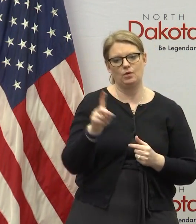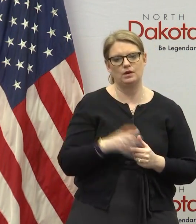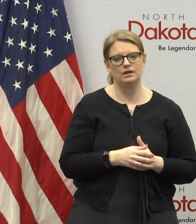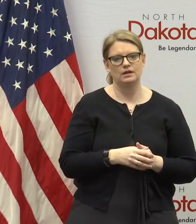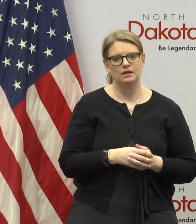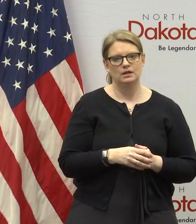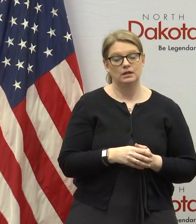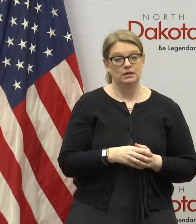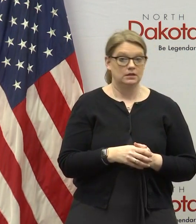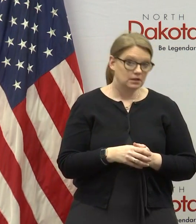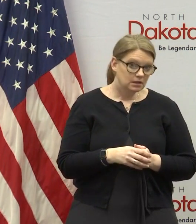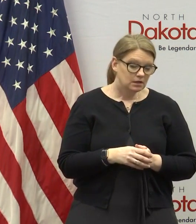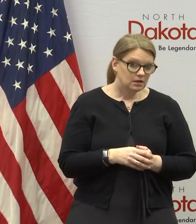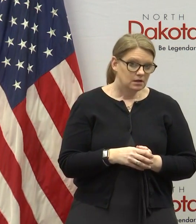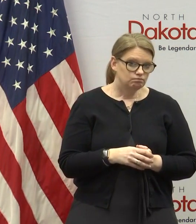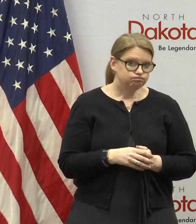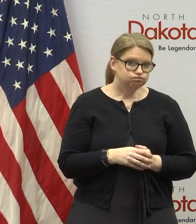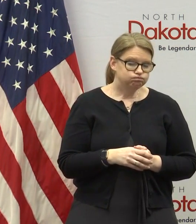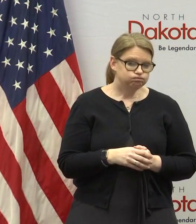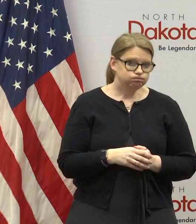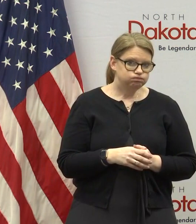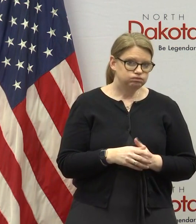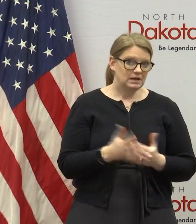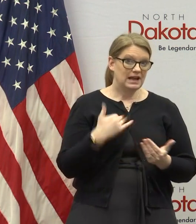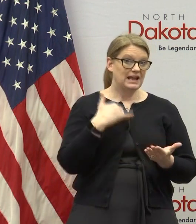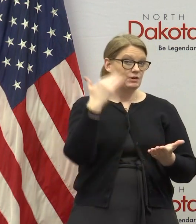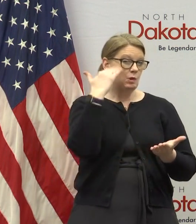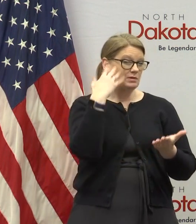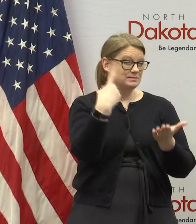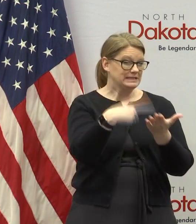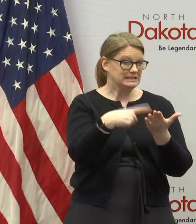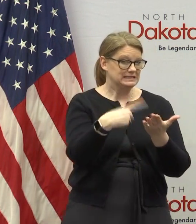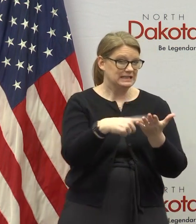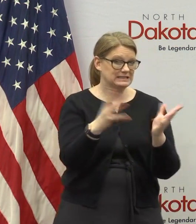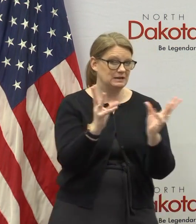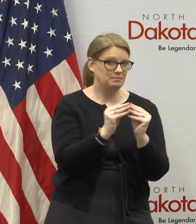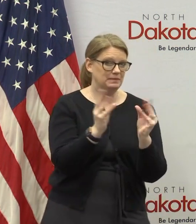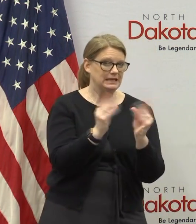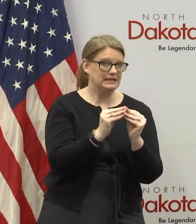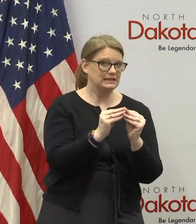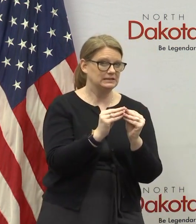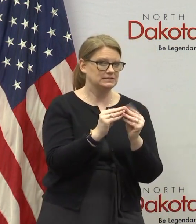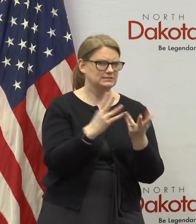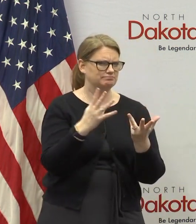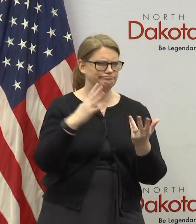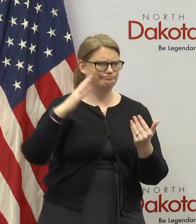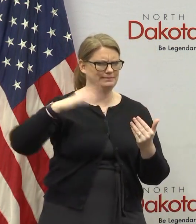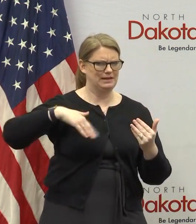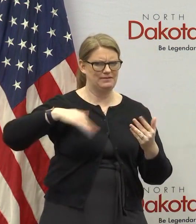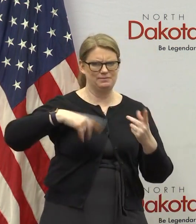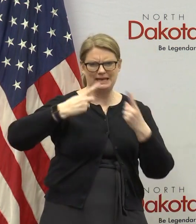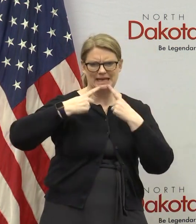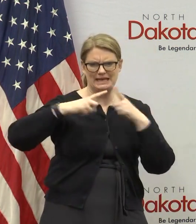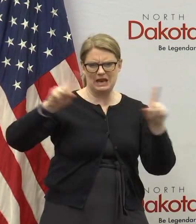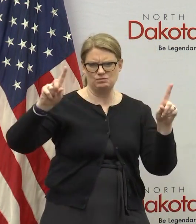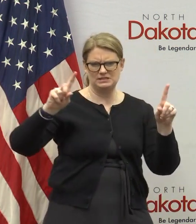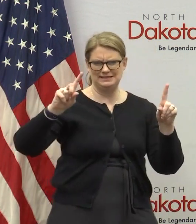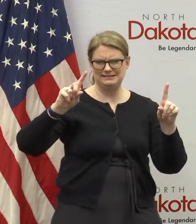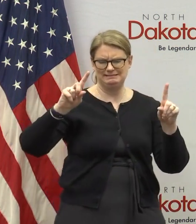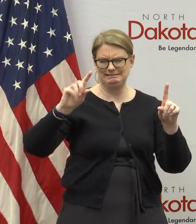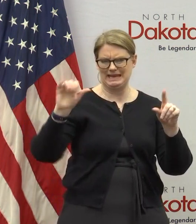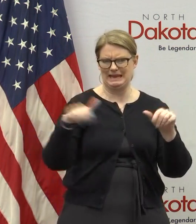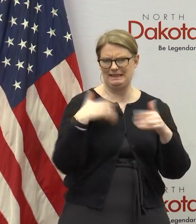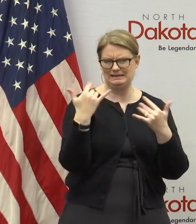i would say i know that that's uh been discussed in meetings that i've been in i don't think we were announcing anything today i think i might have said yesterday